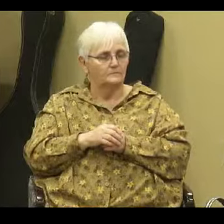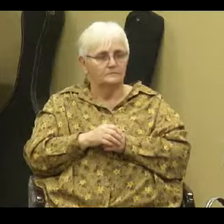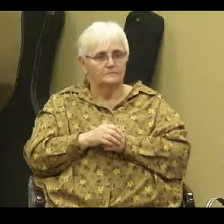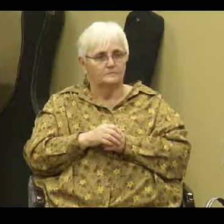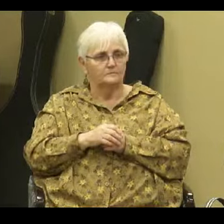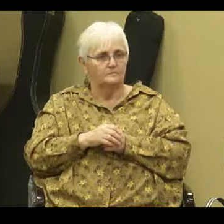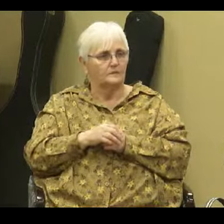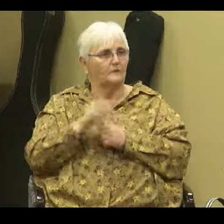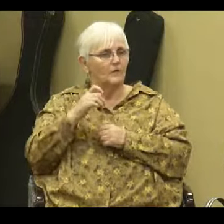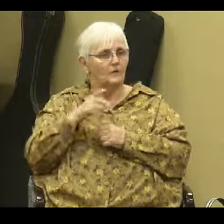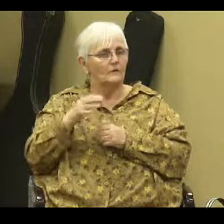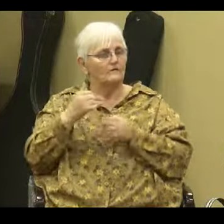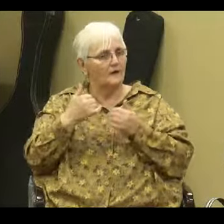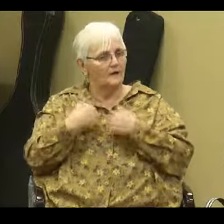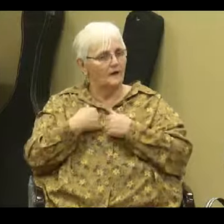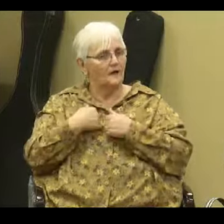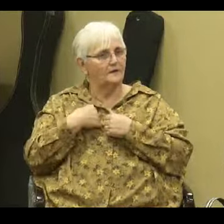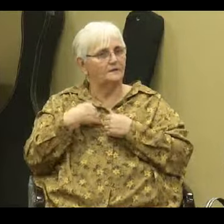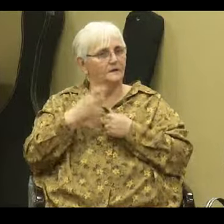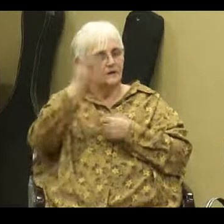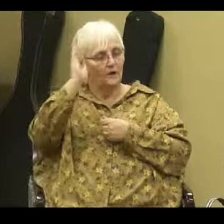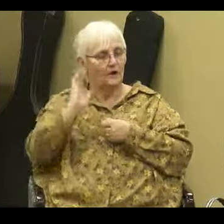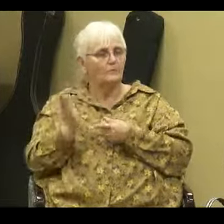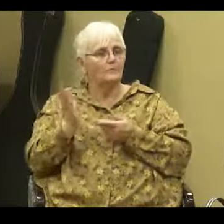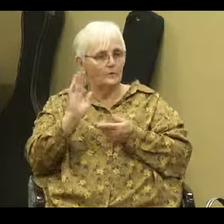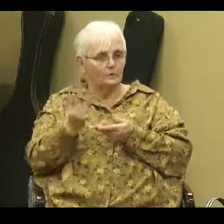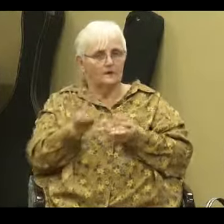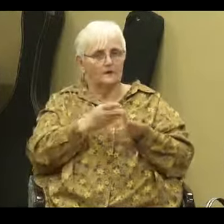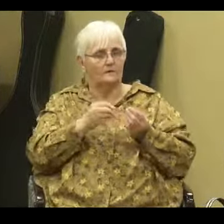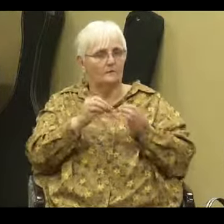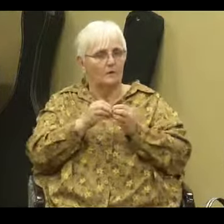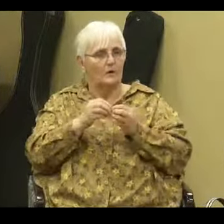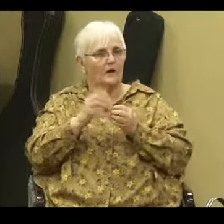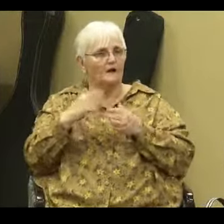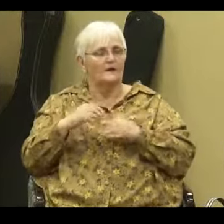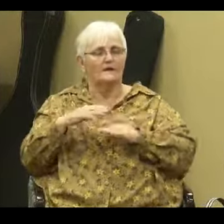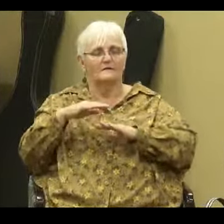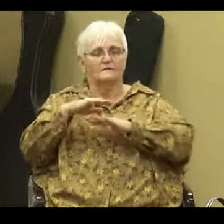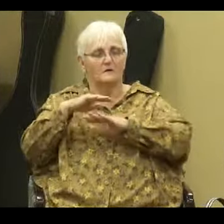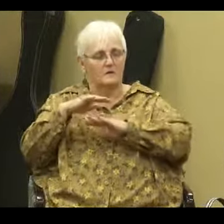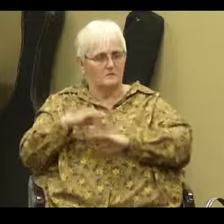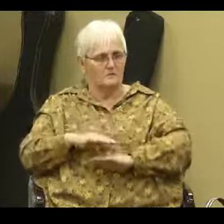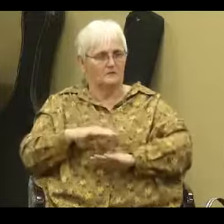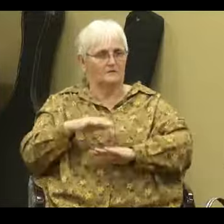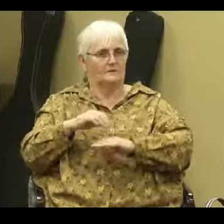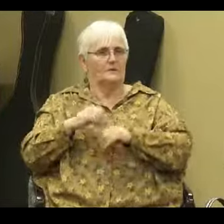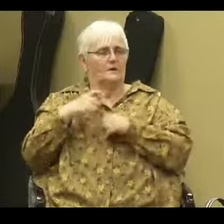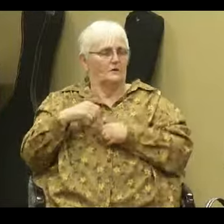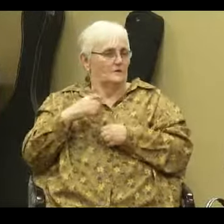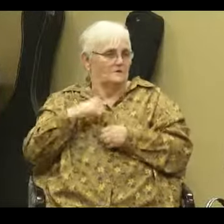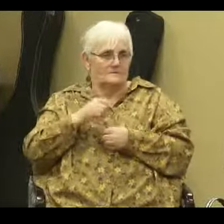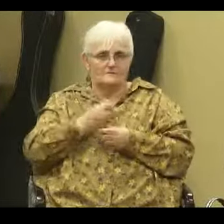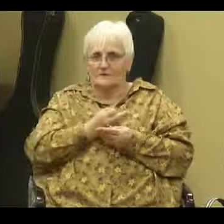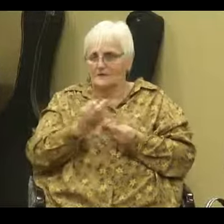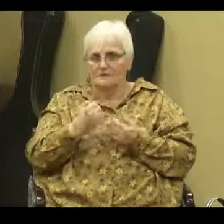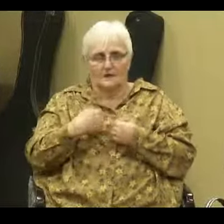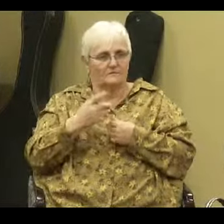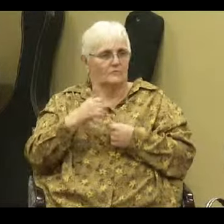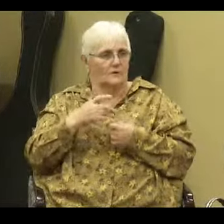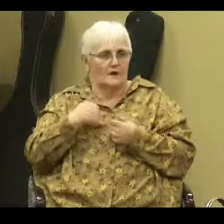For whoever has to him more will be given. And he will have abundance. But whoever does not have even what he has will